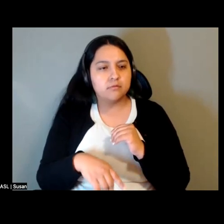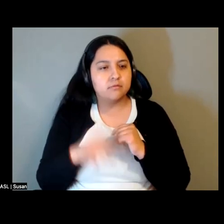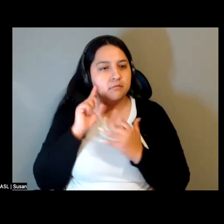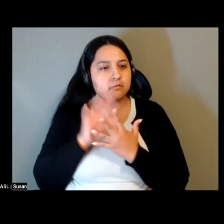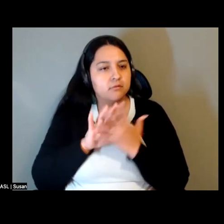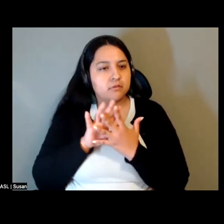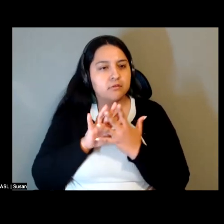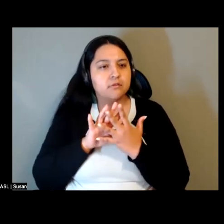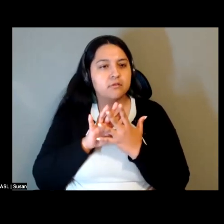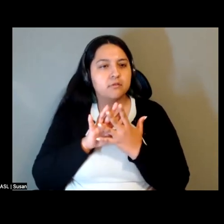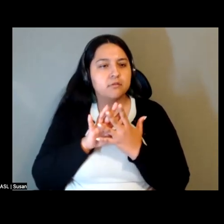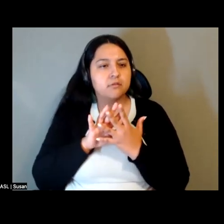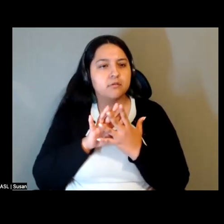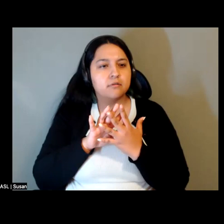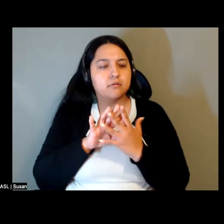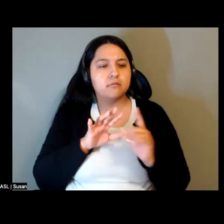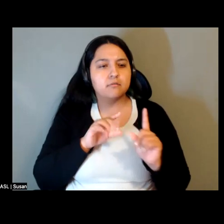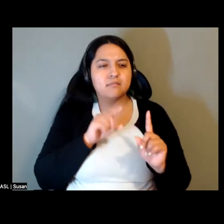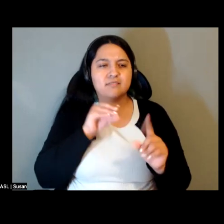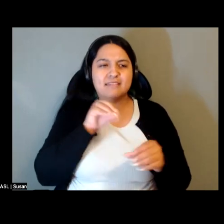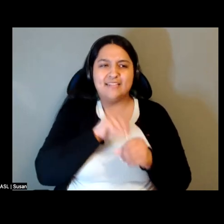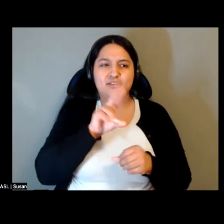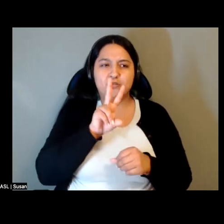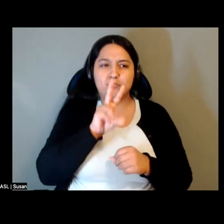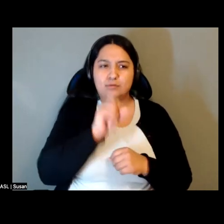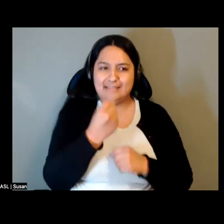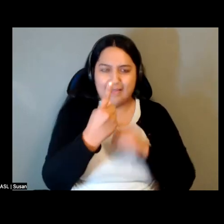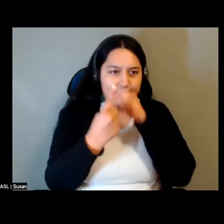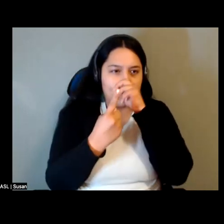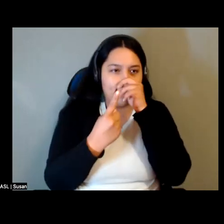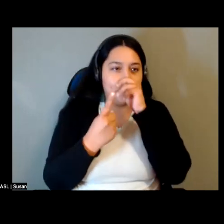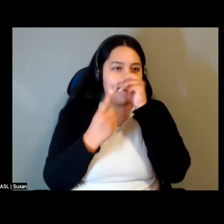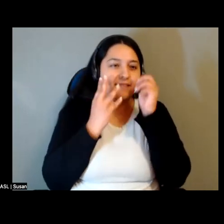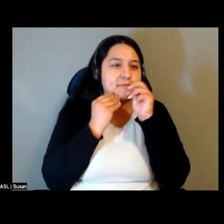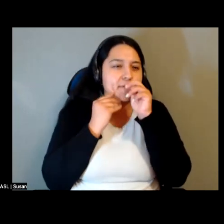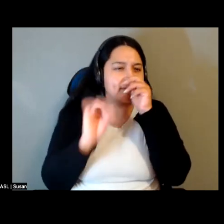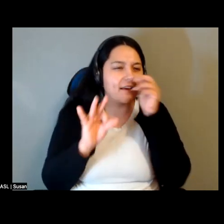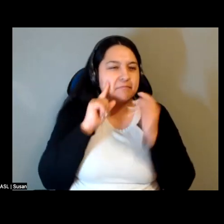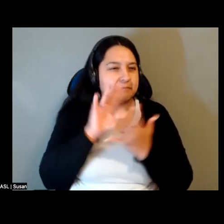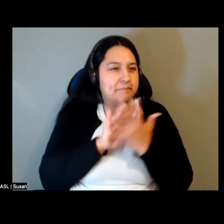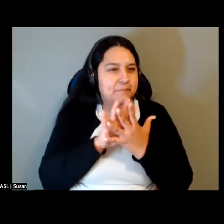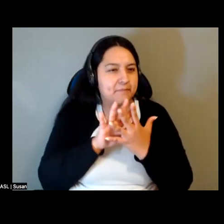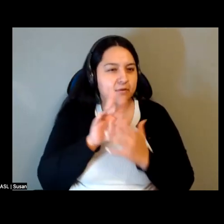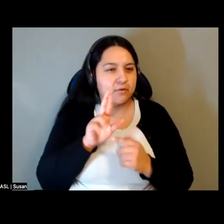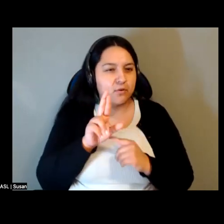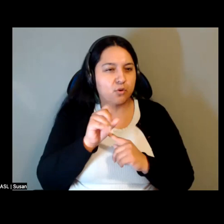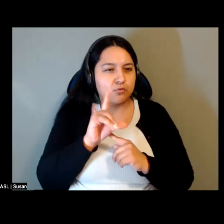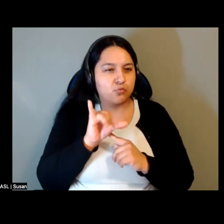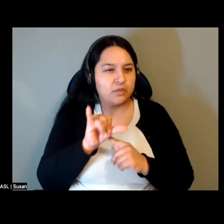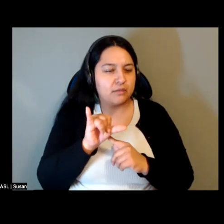the experience in Rojava since 2011. One, I pointed out, you know, just because of a particular phase of the work